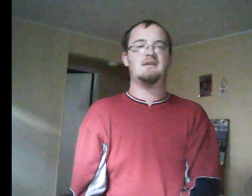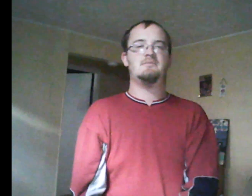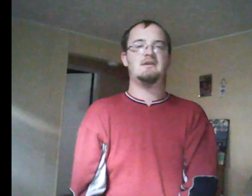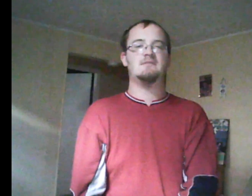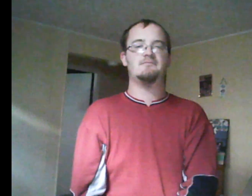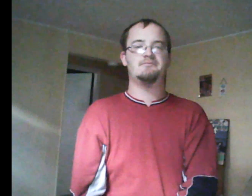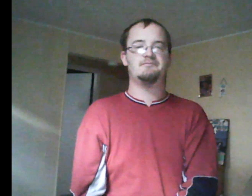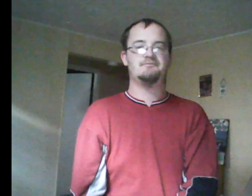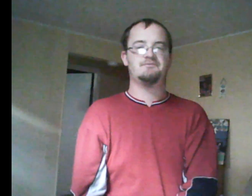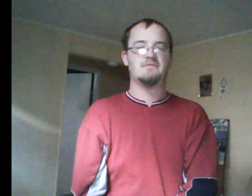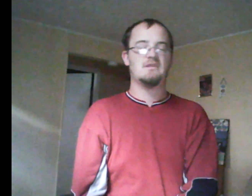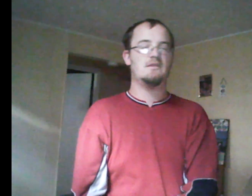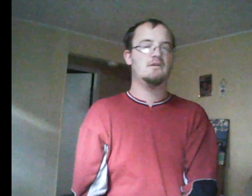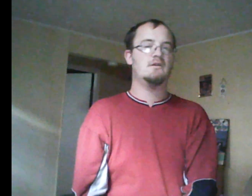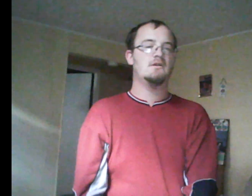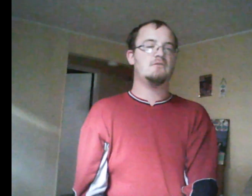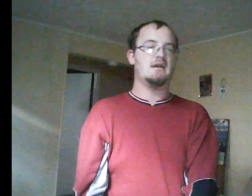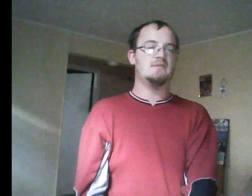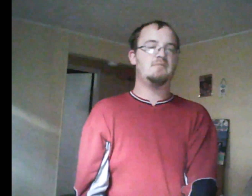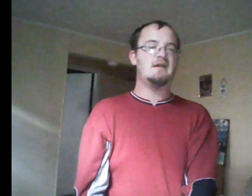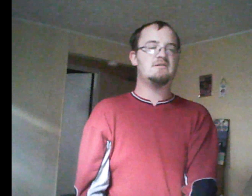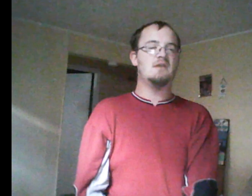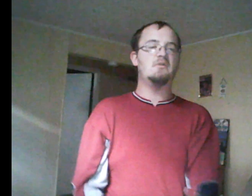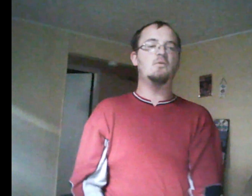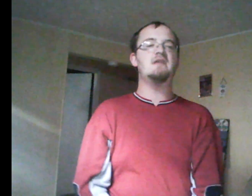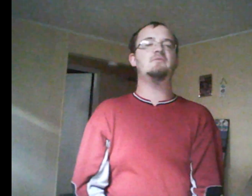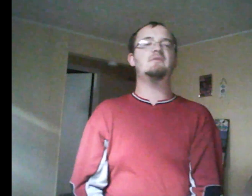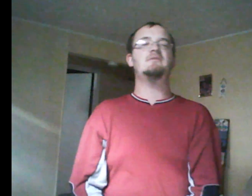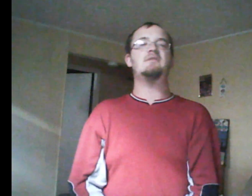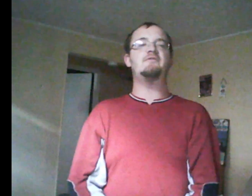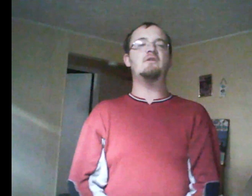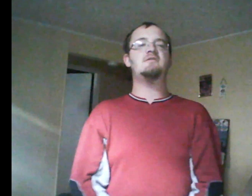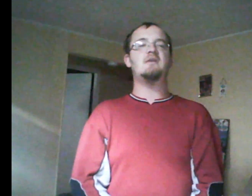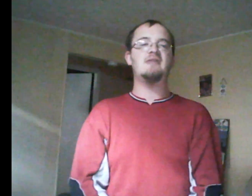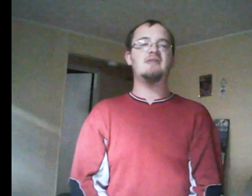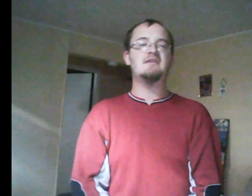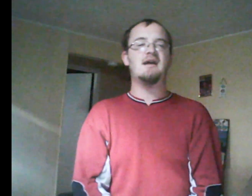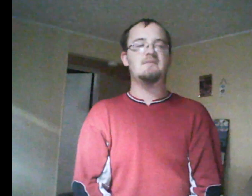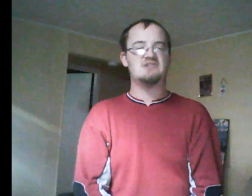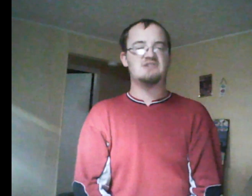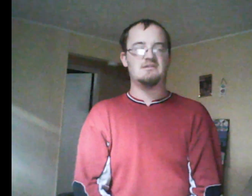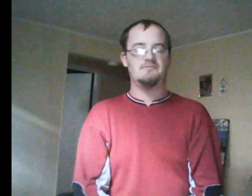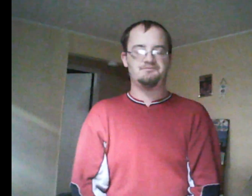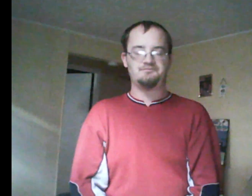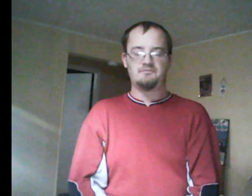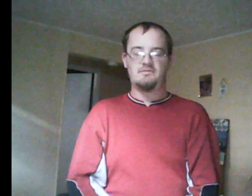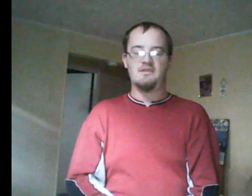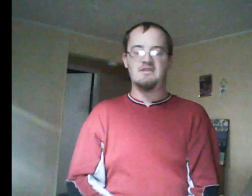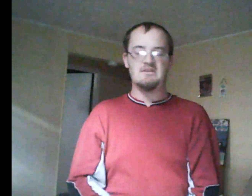But number one, the folks that were not the combination. 61% 61 people said it was a combination. But